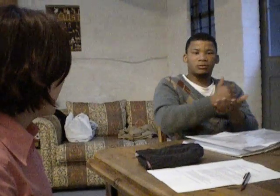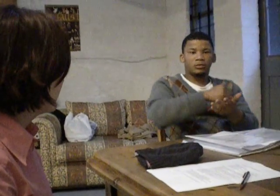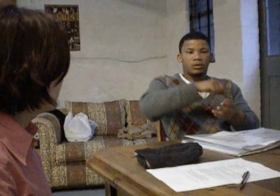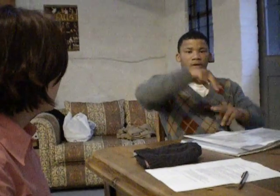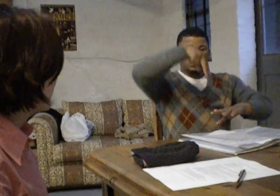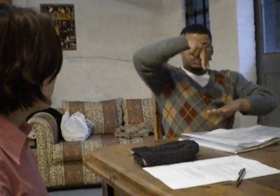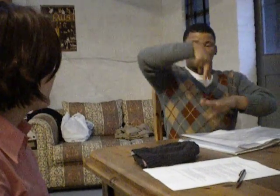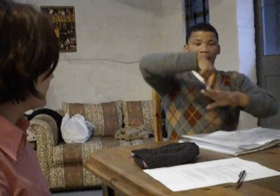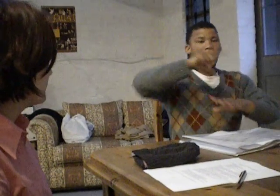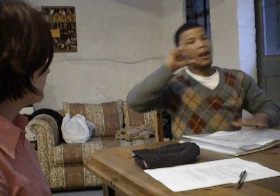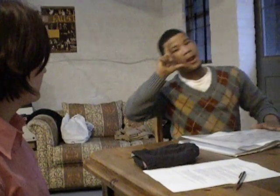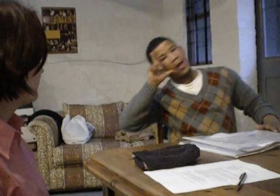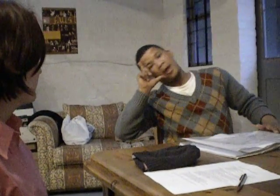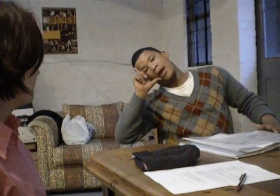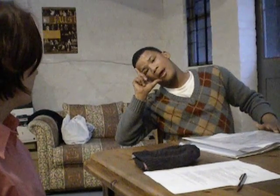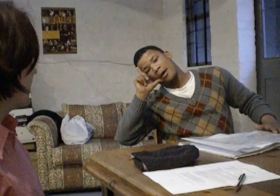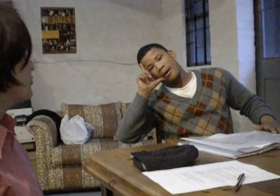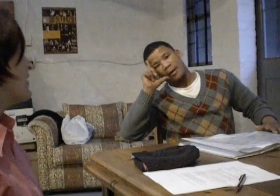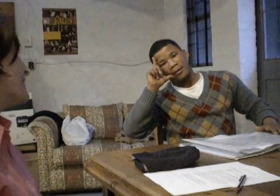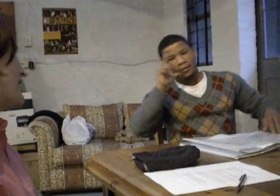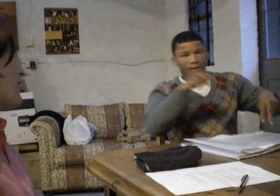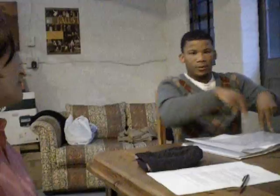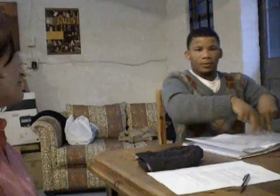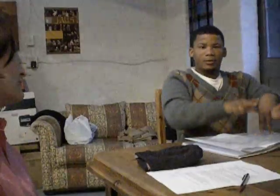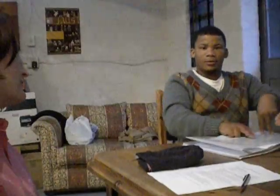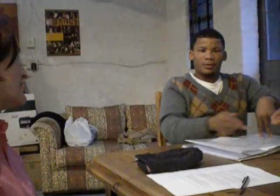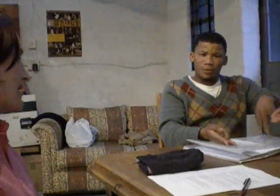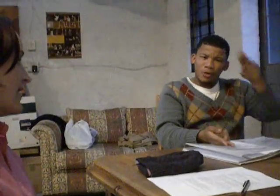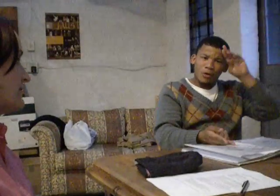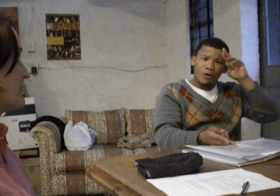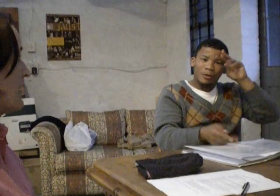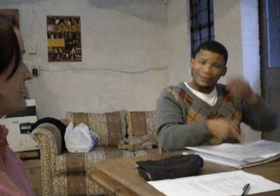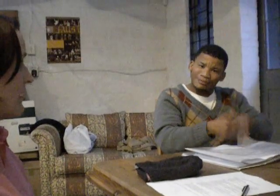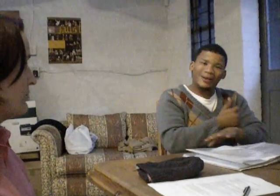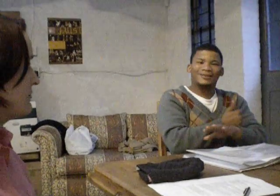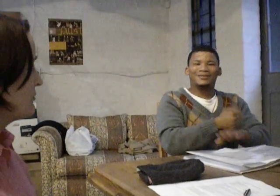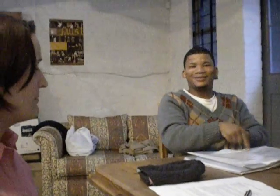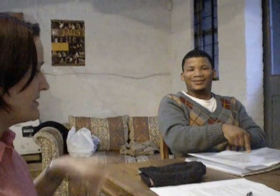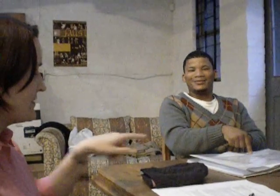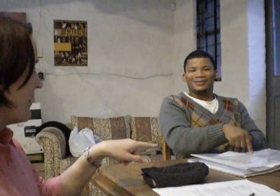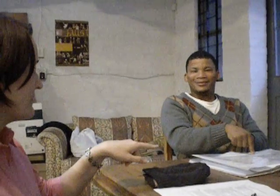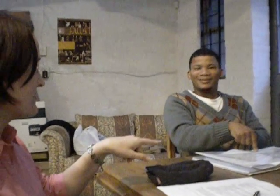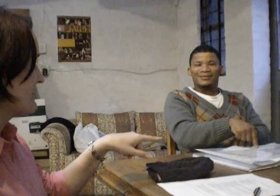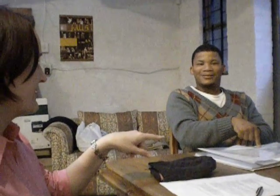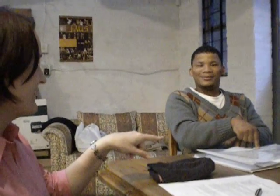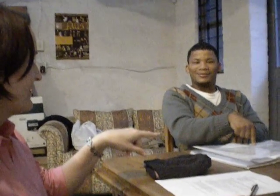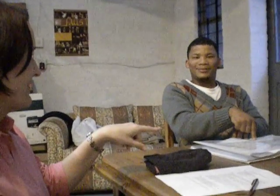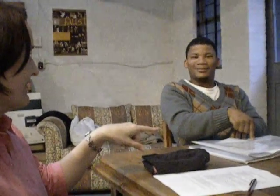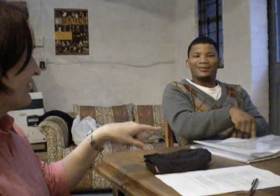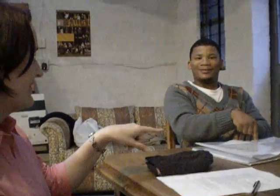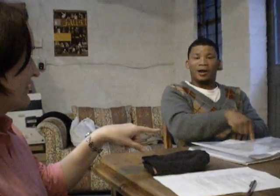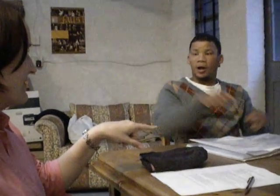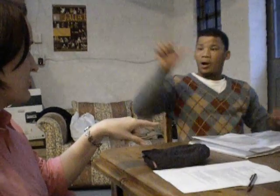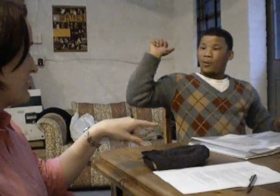stand and you sit and you lie down, stand, lie down, remember the signs. Yeah.